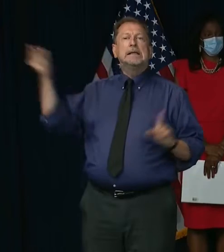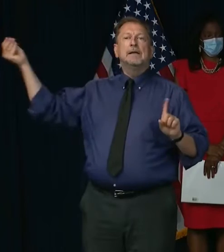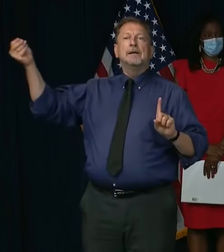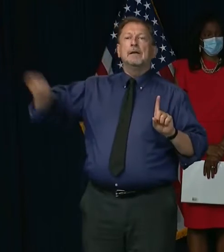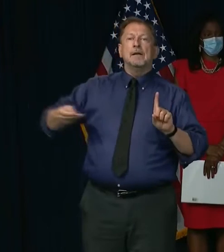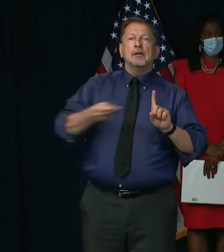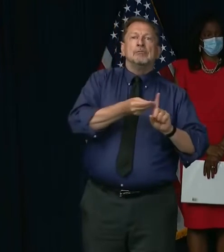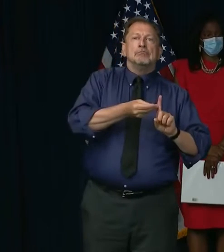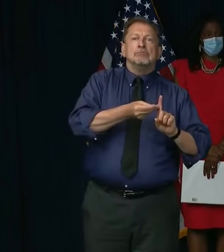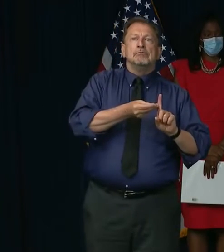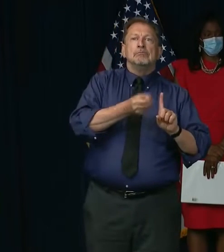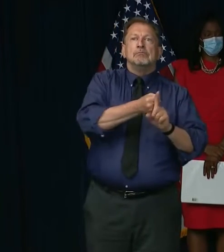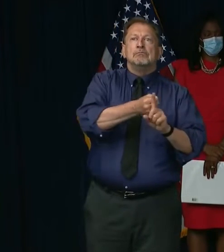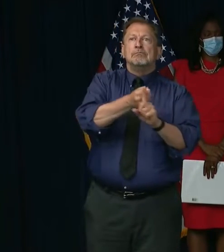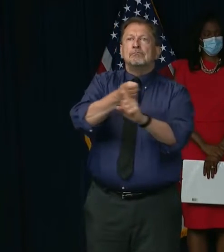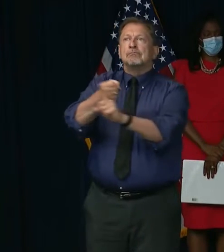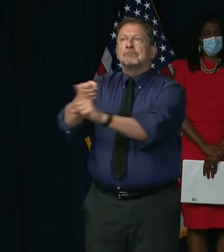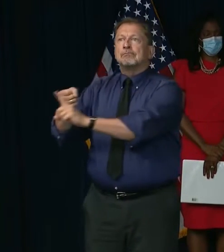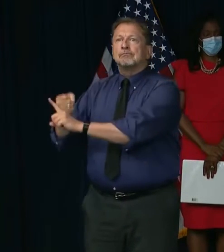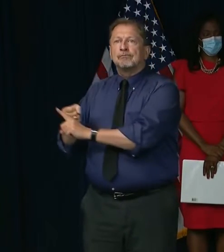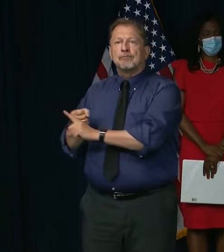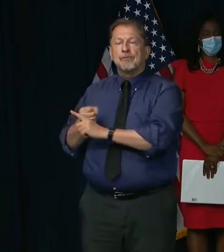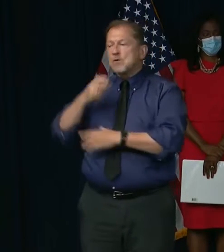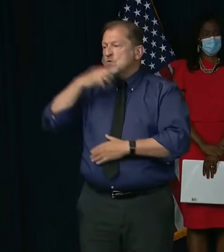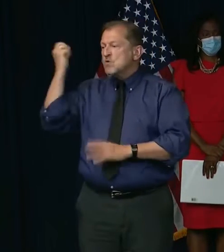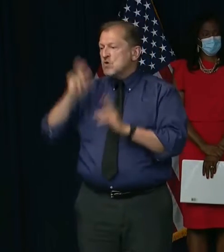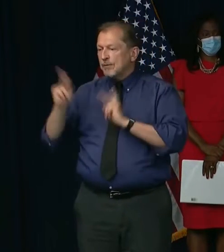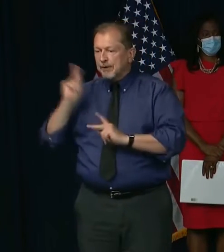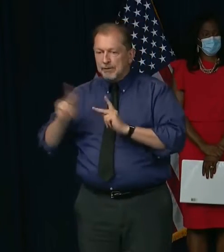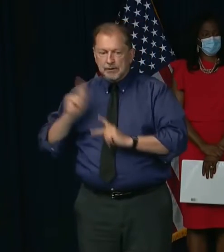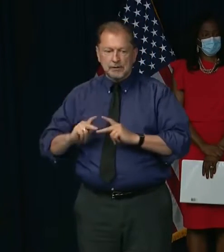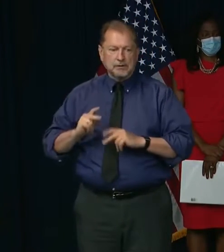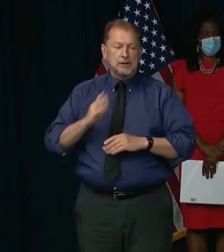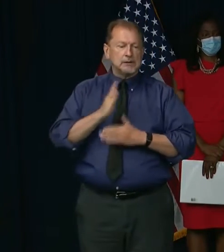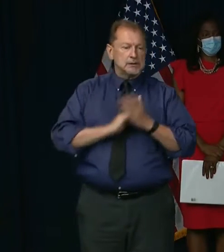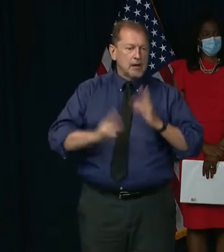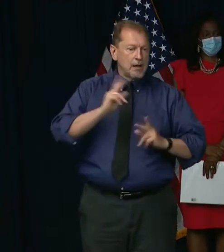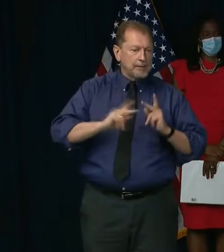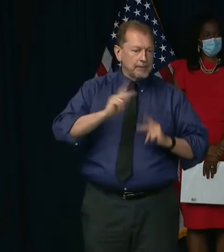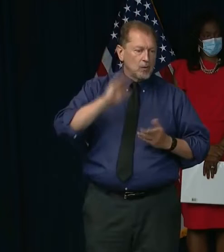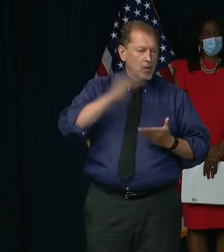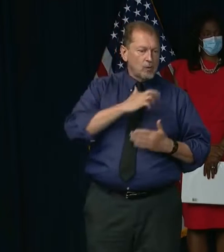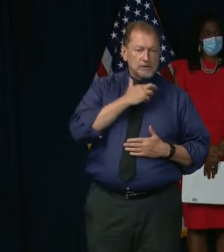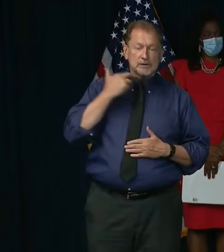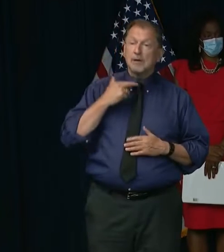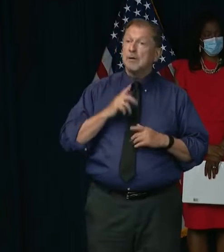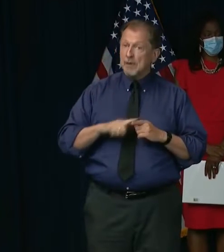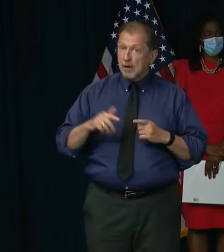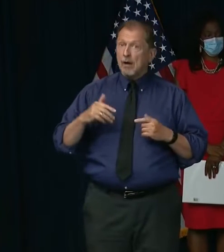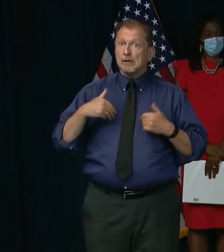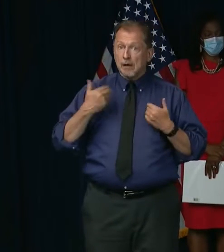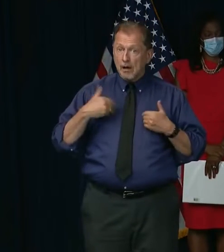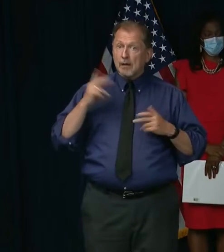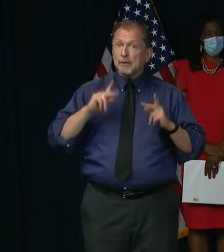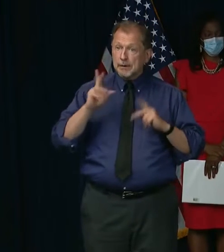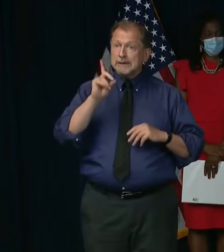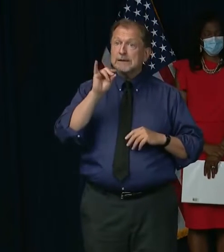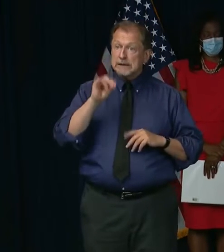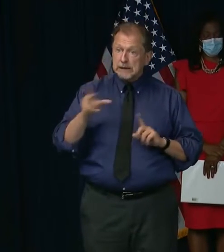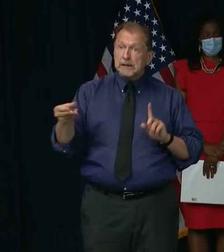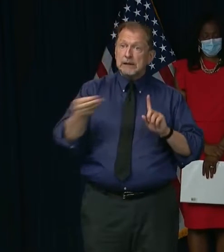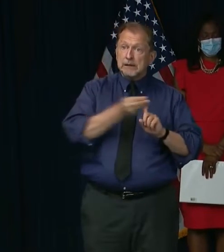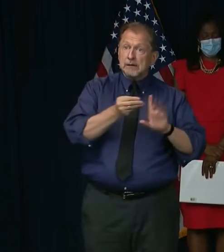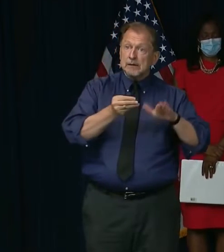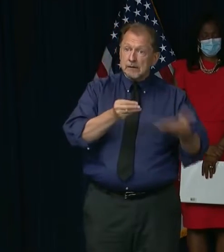the elderly. And make no mistake, the risk may be lower for some, but too many young and healthy people have succumbed to